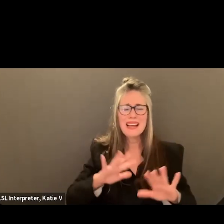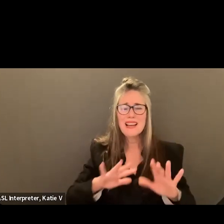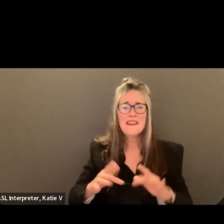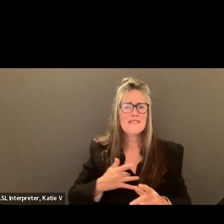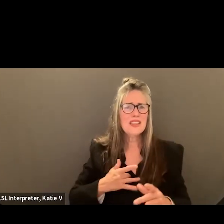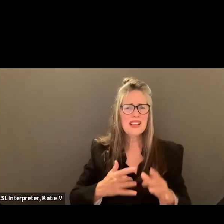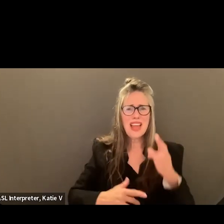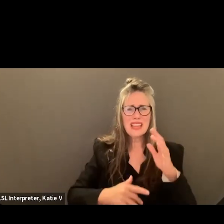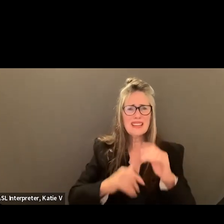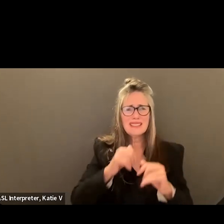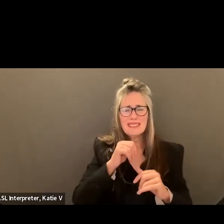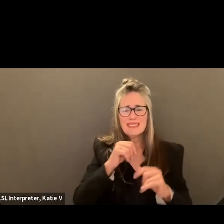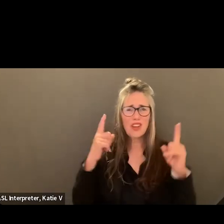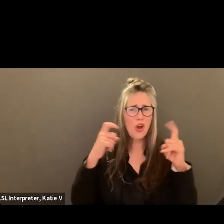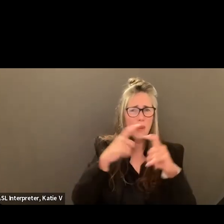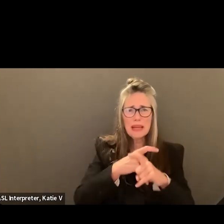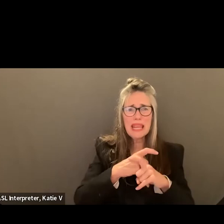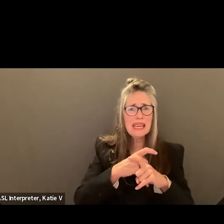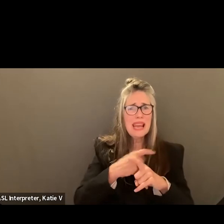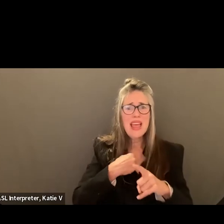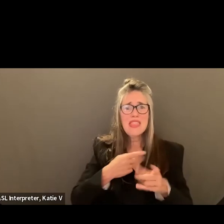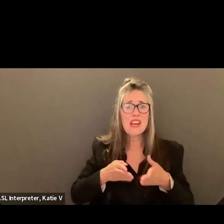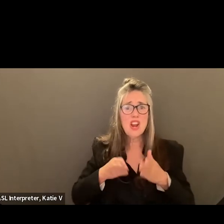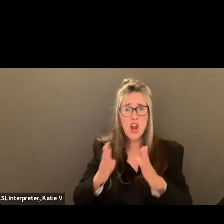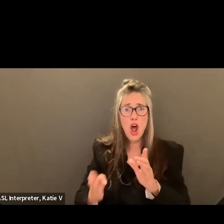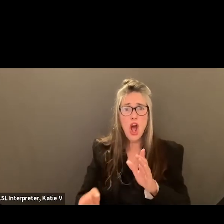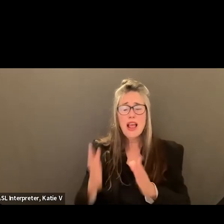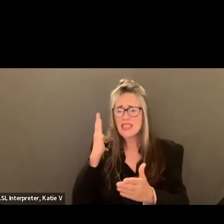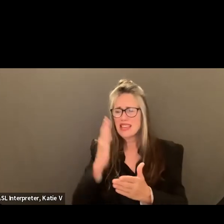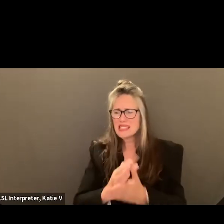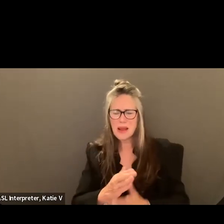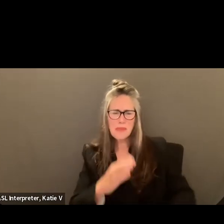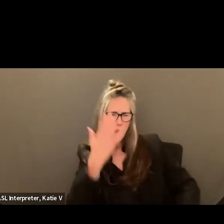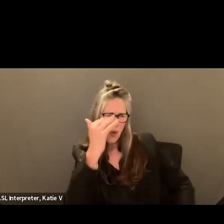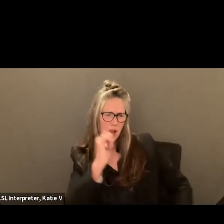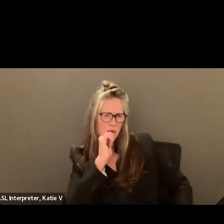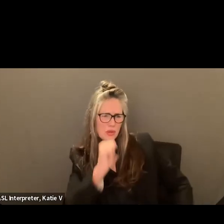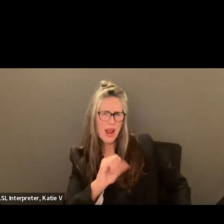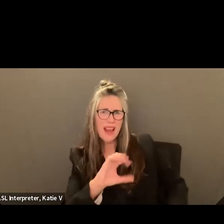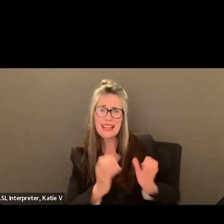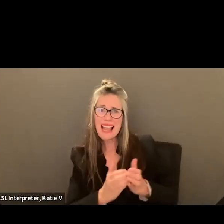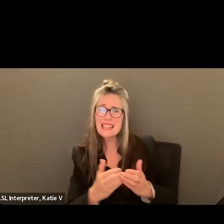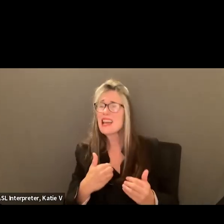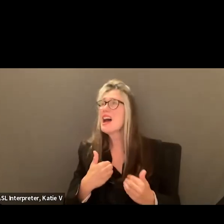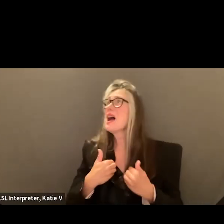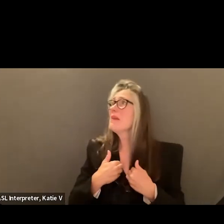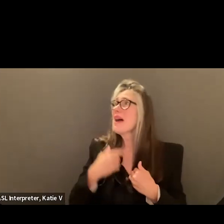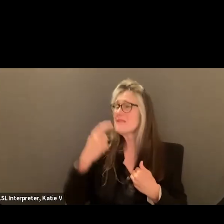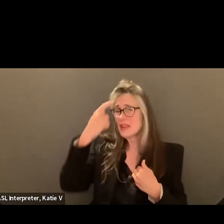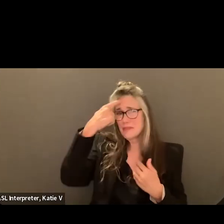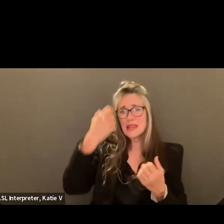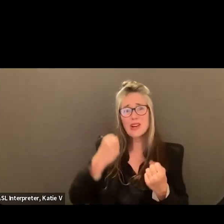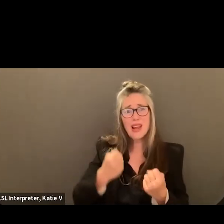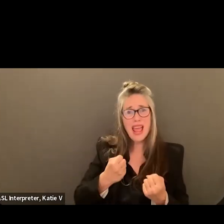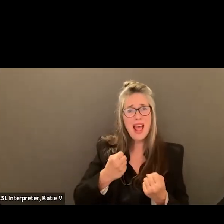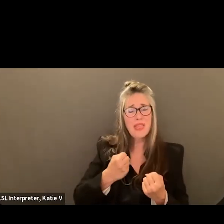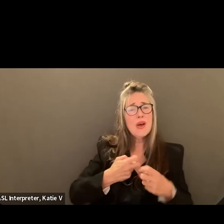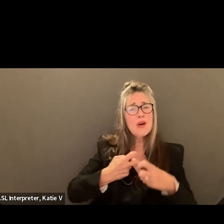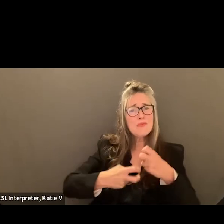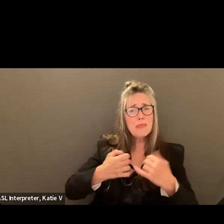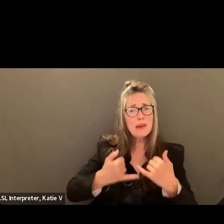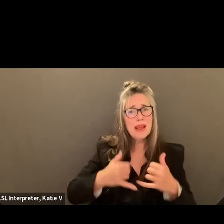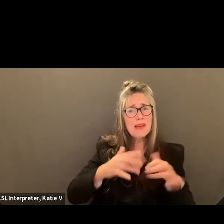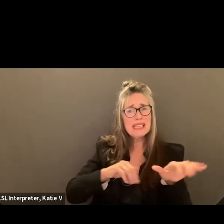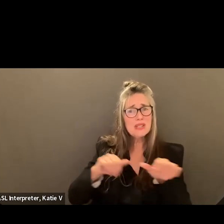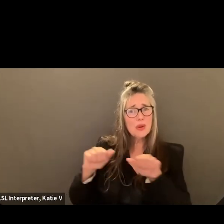after you go there, usually in the hallways, you're stopped. And then you're asked, why are you not in class? And you have to explain having like mental health symptoms right now. need to go.